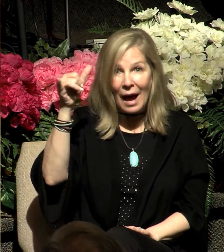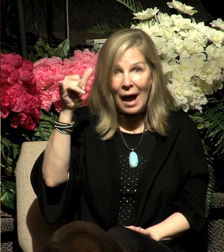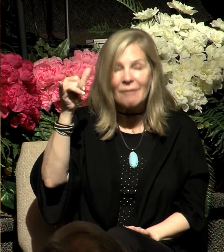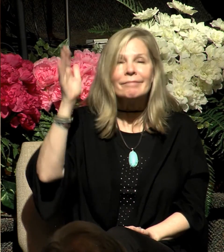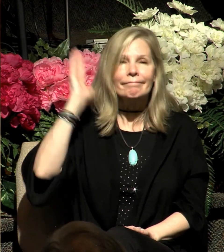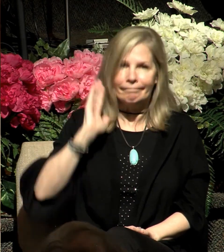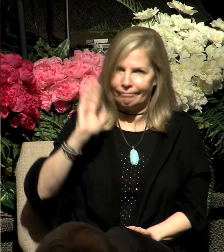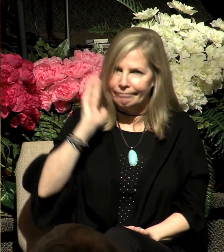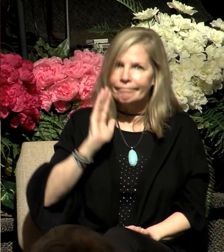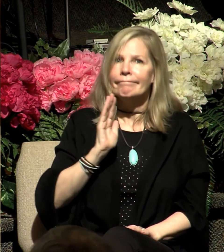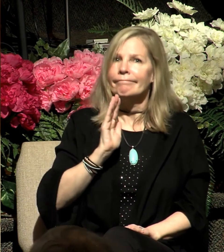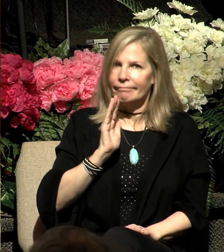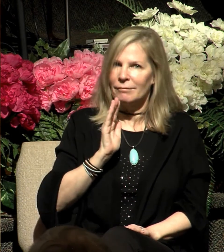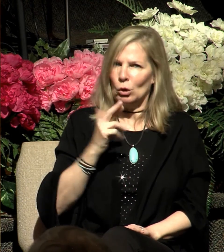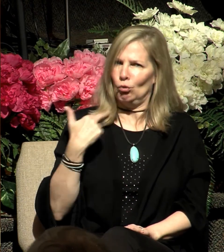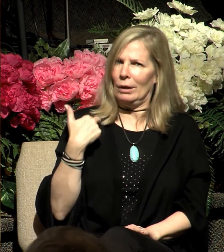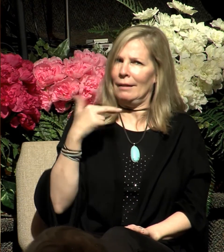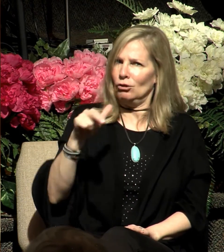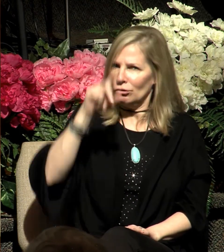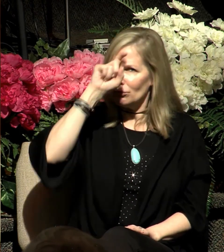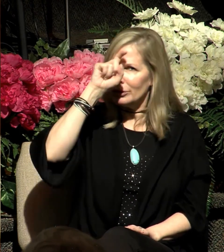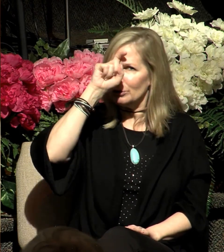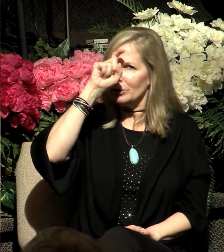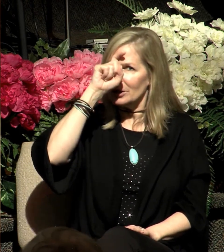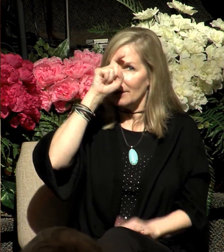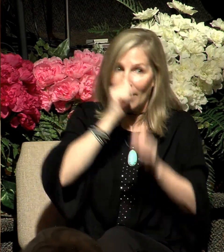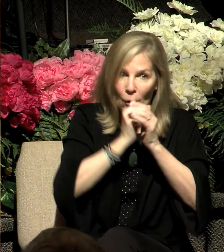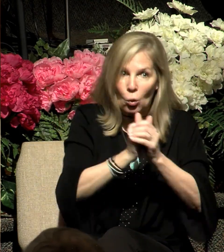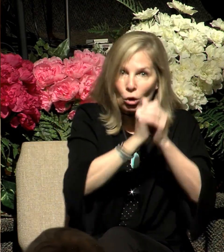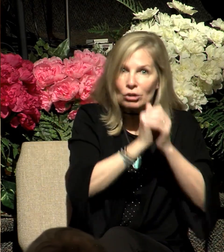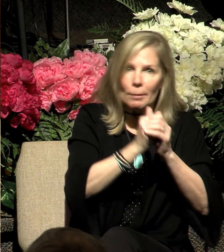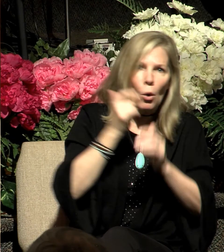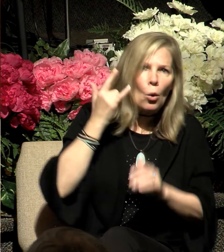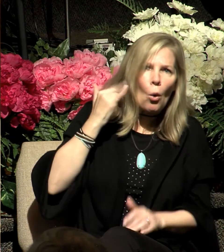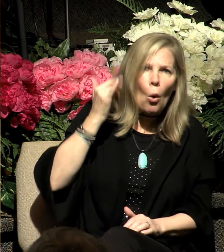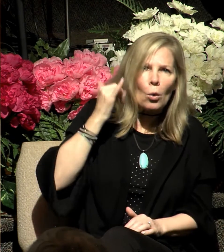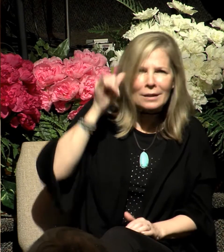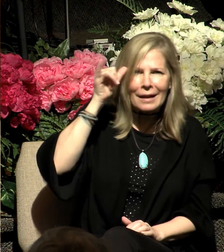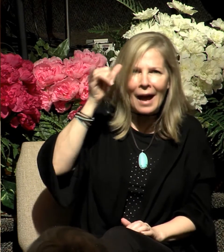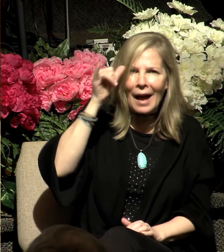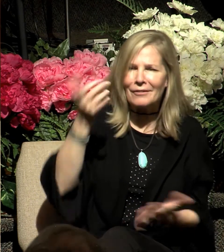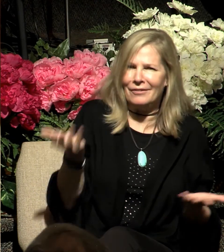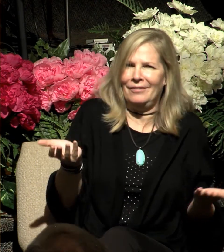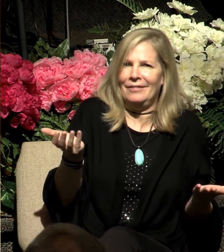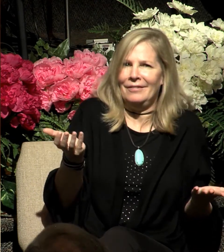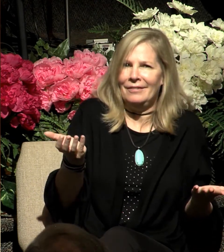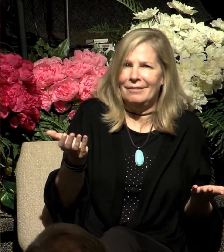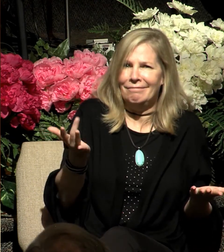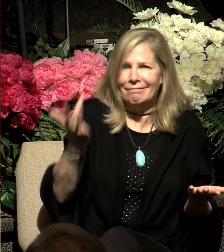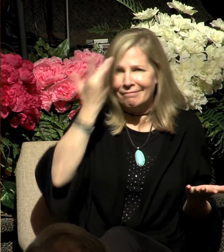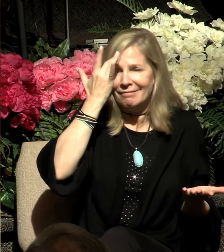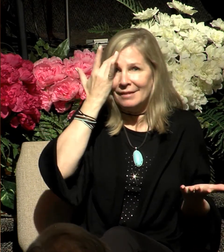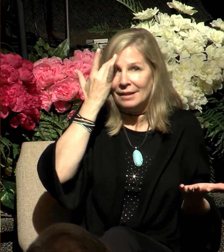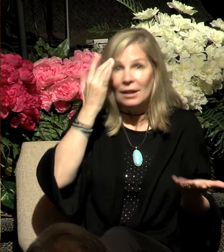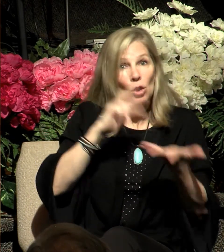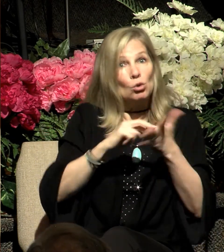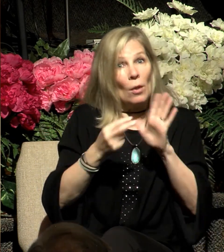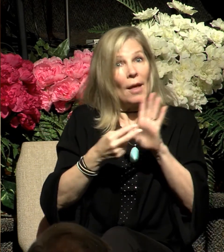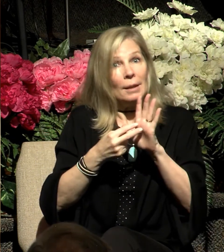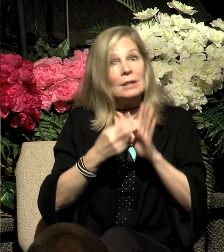part of the religion of the Egyptians. And what that tells us is that the Israelites, when they were living in Egypt, they joined in the